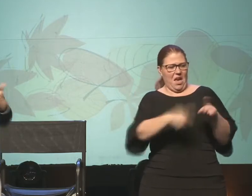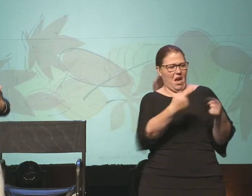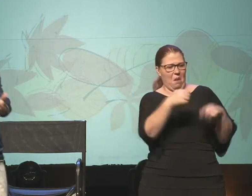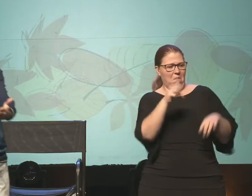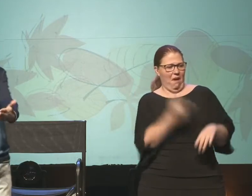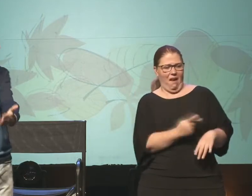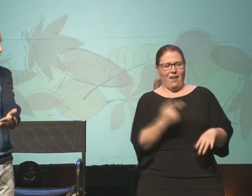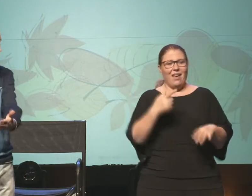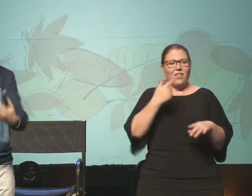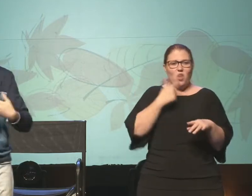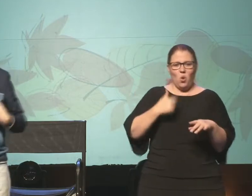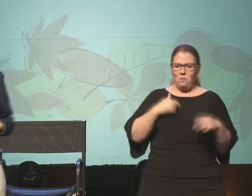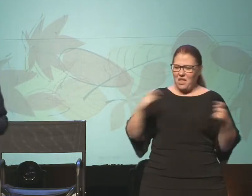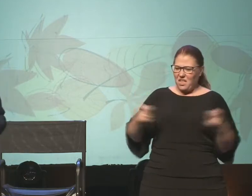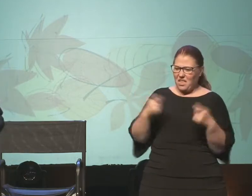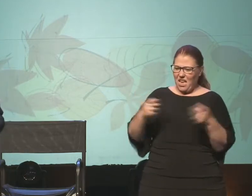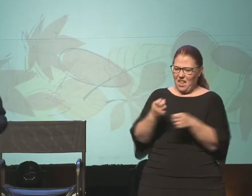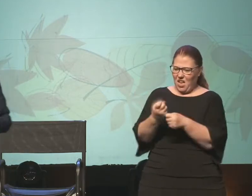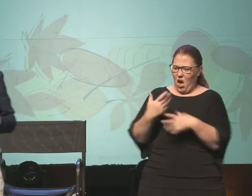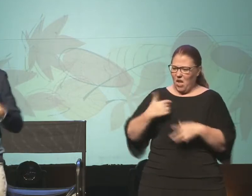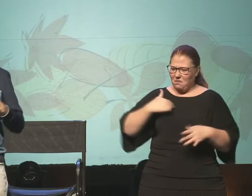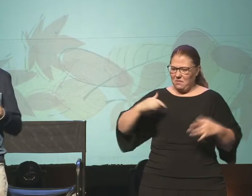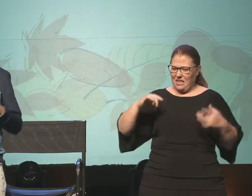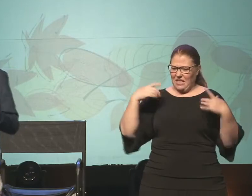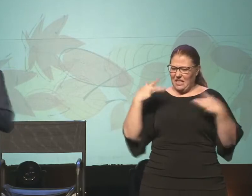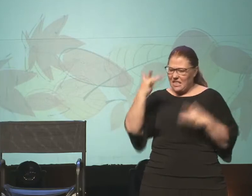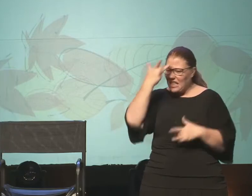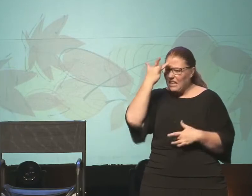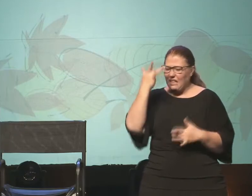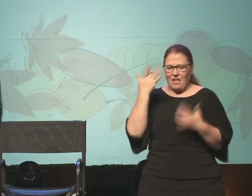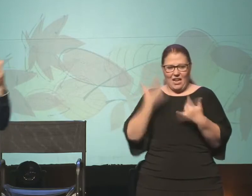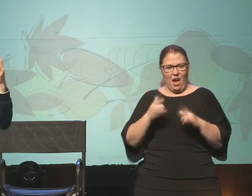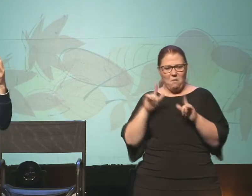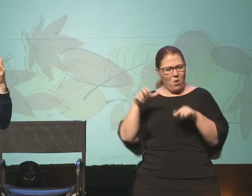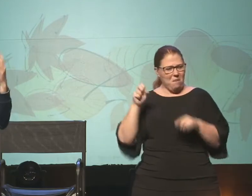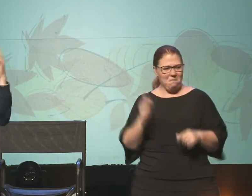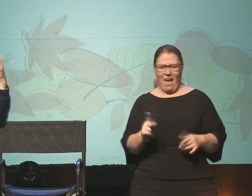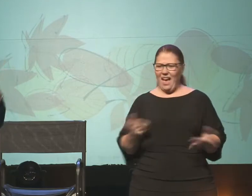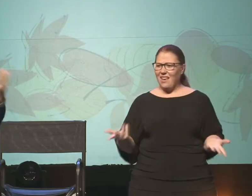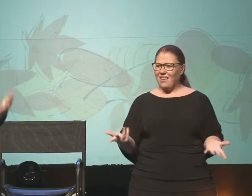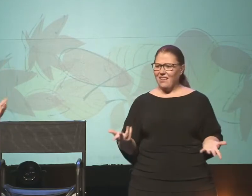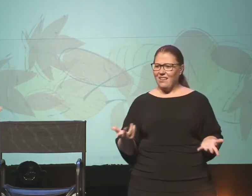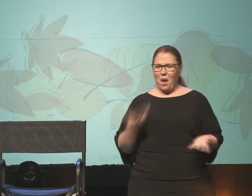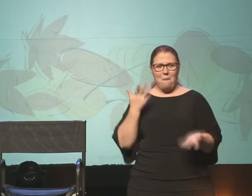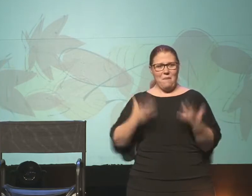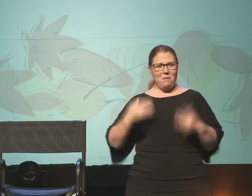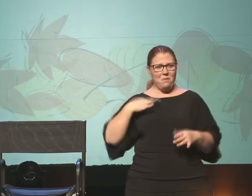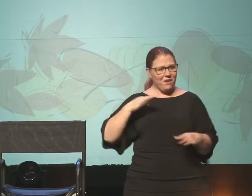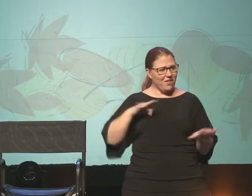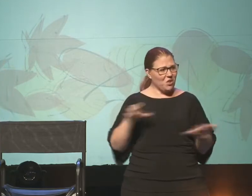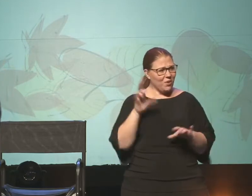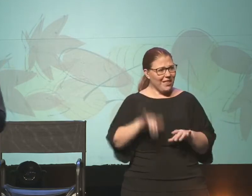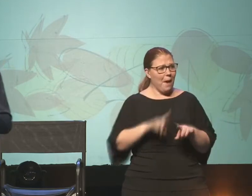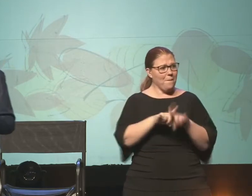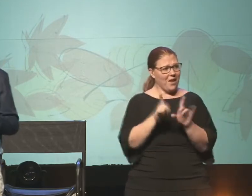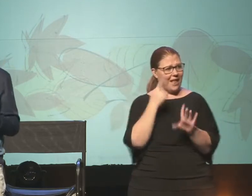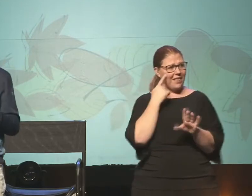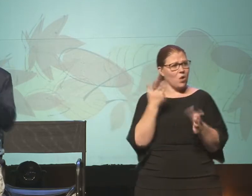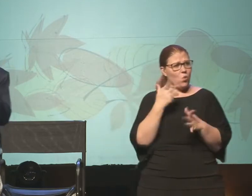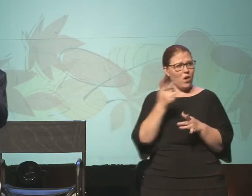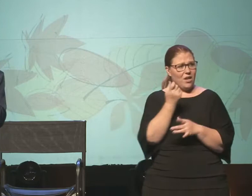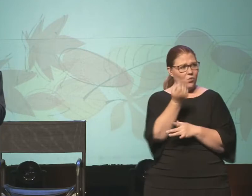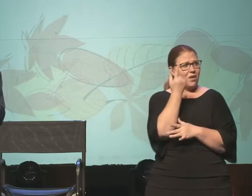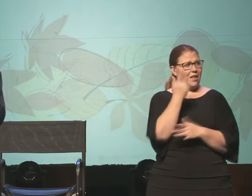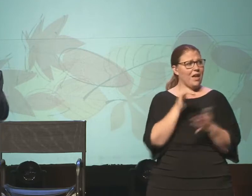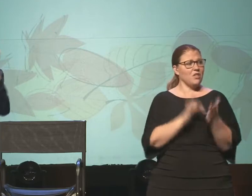they only told me there was sin that caused me sickness. Like, so now I'm going back. Like, maybe there's benefit to doing that, but I think what he realized